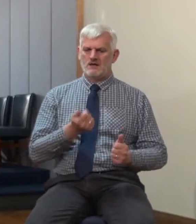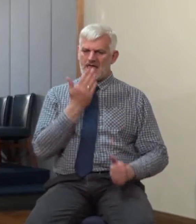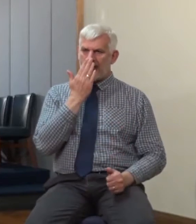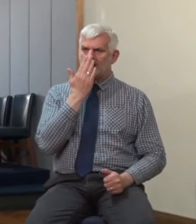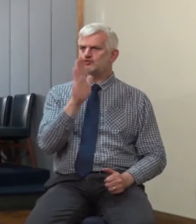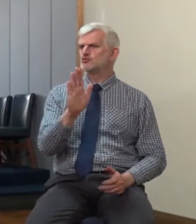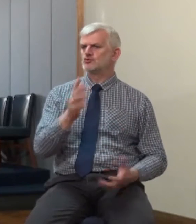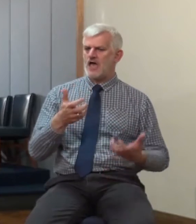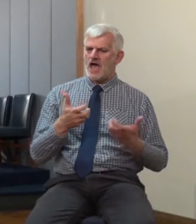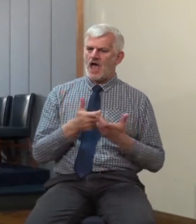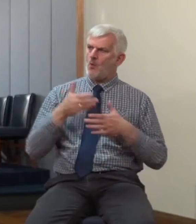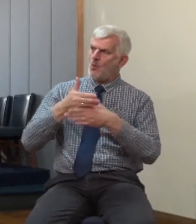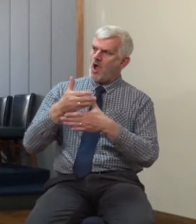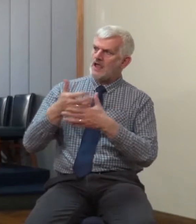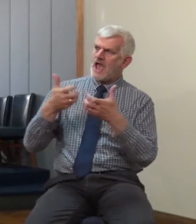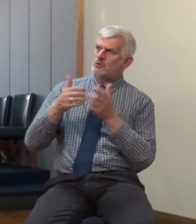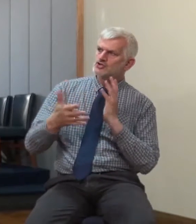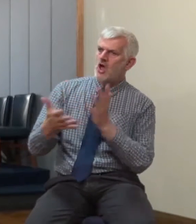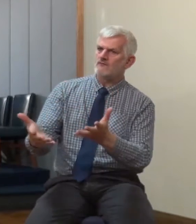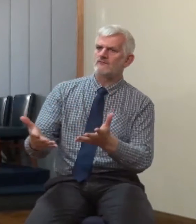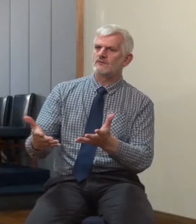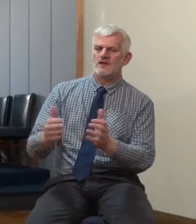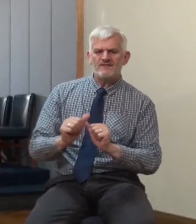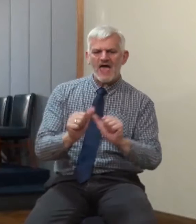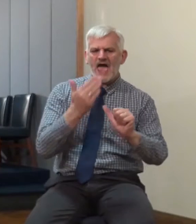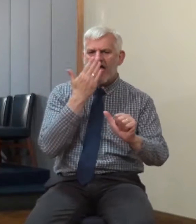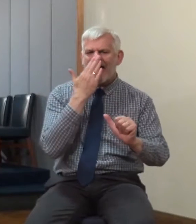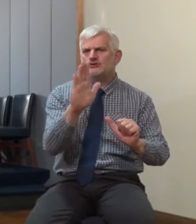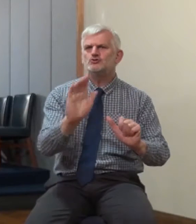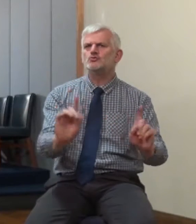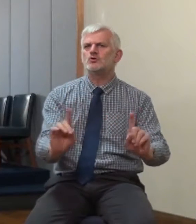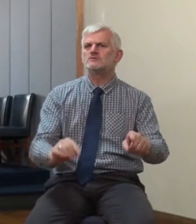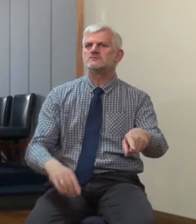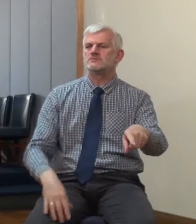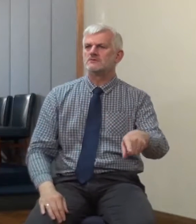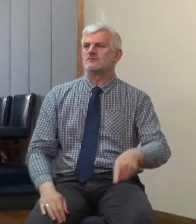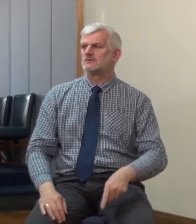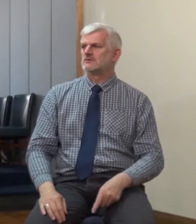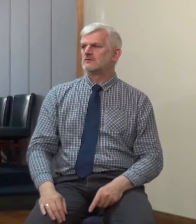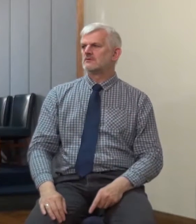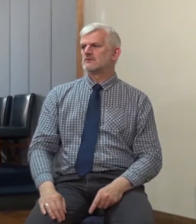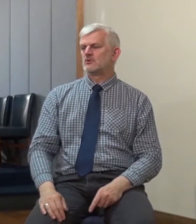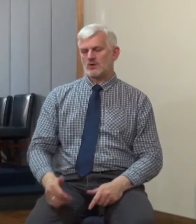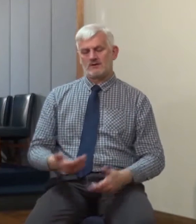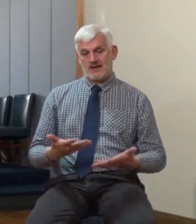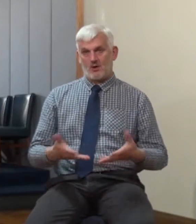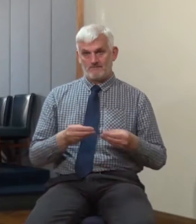service. And the illustration that's given the first parable is in verse 43. Know